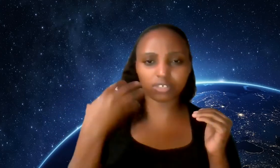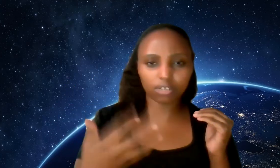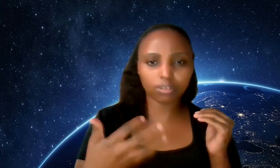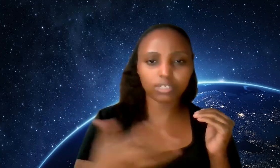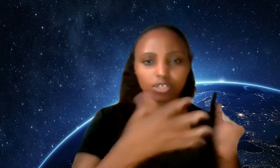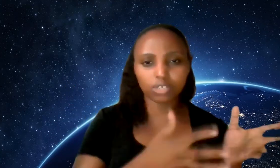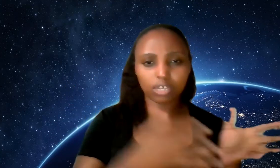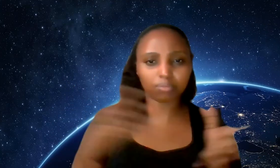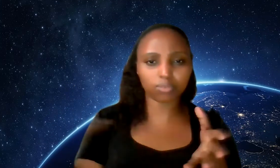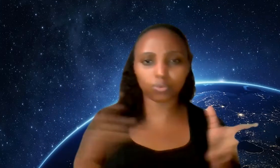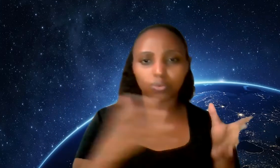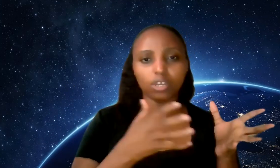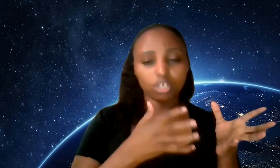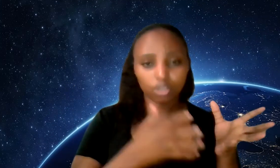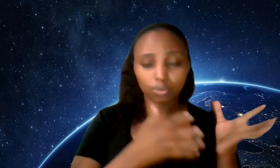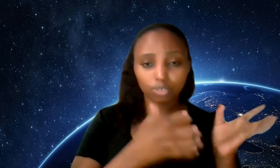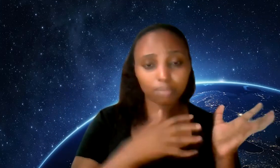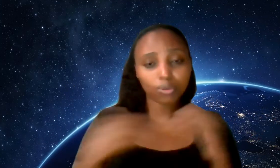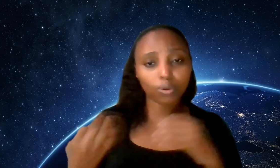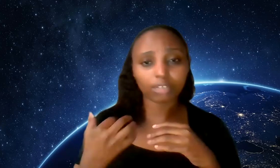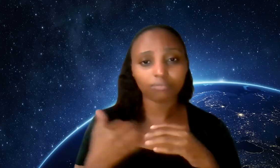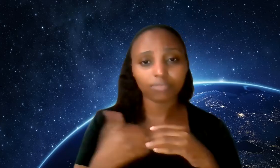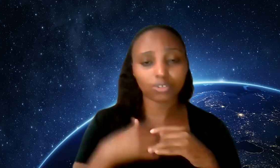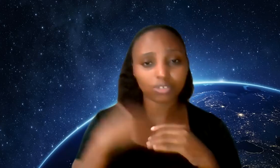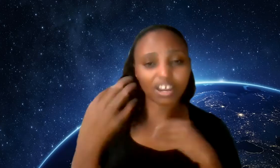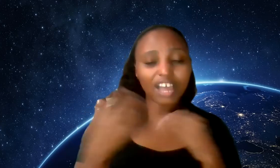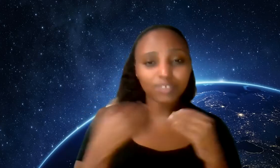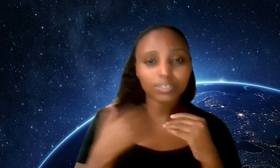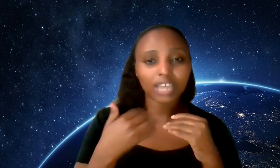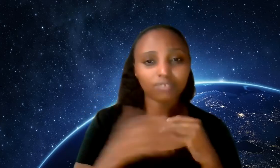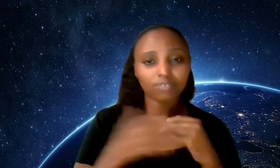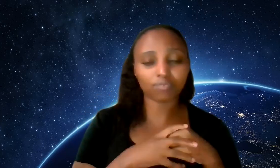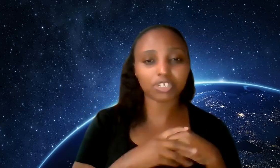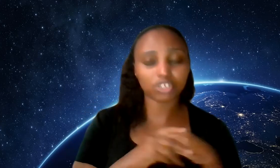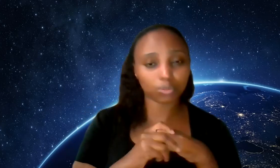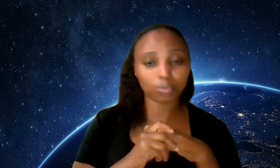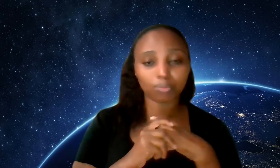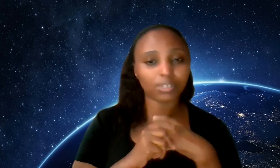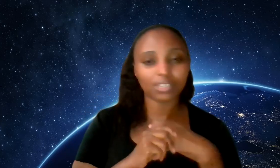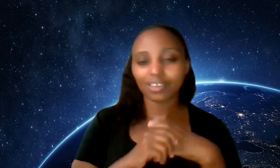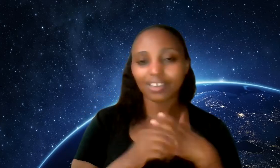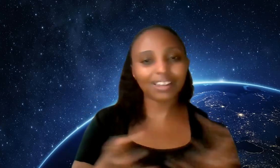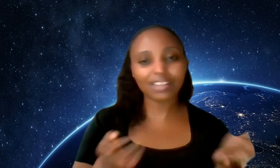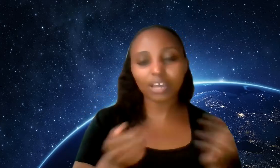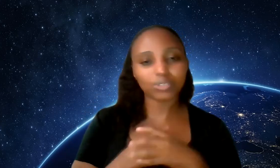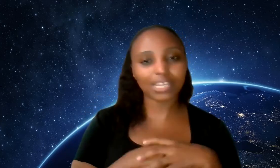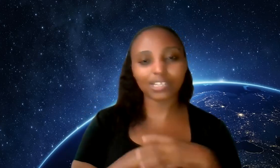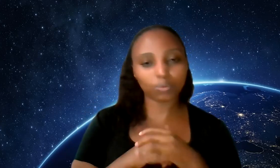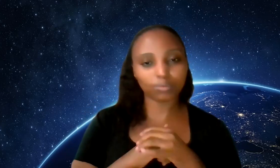generosity to keep you you know to keep you going so start having this kind of conversation with people and learn how to say no